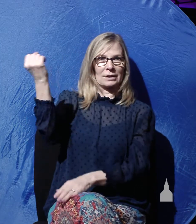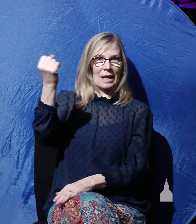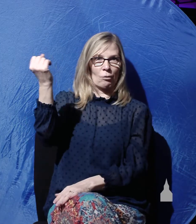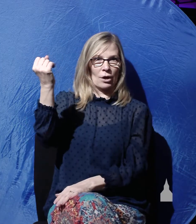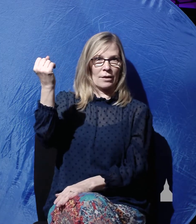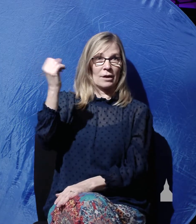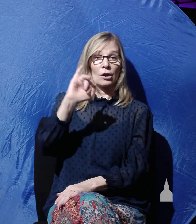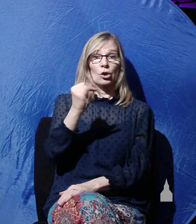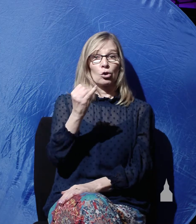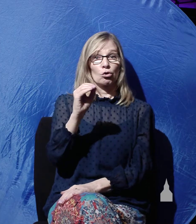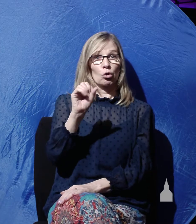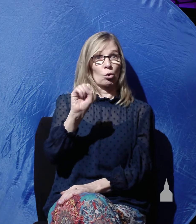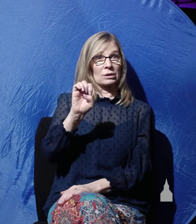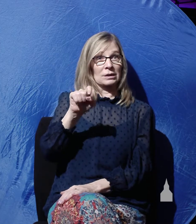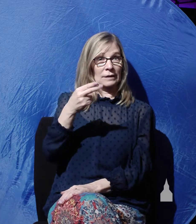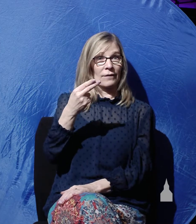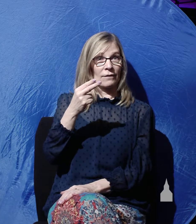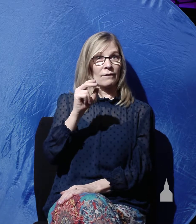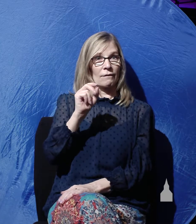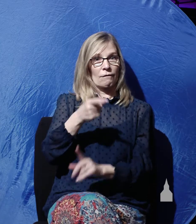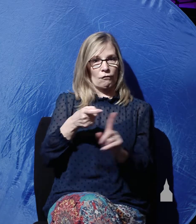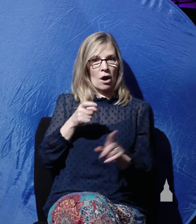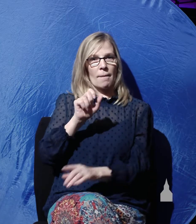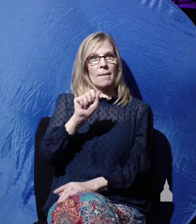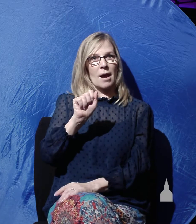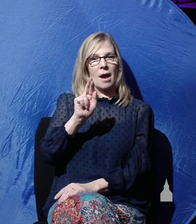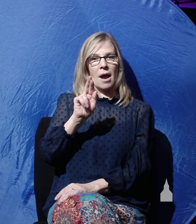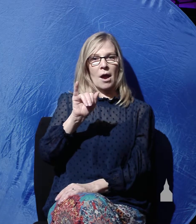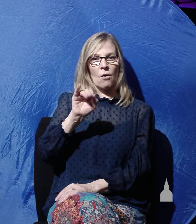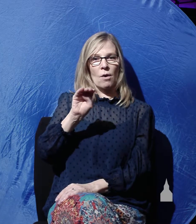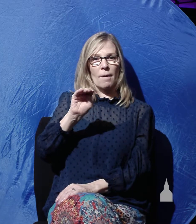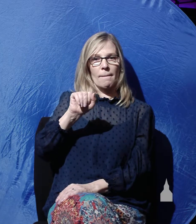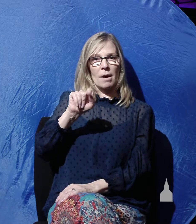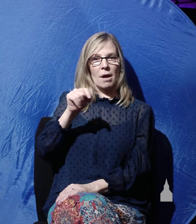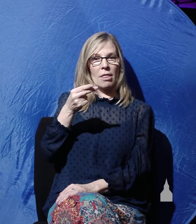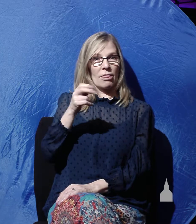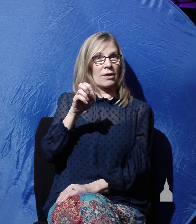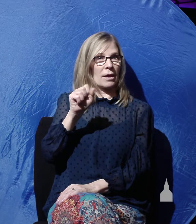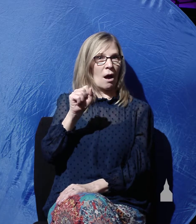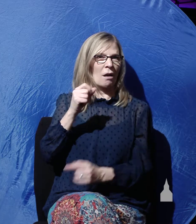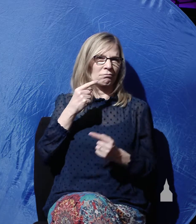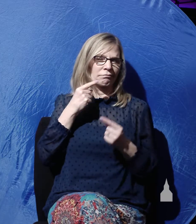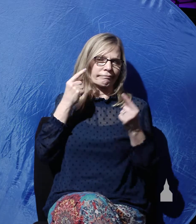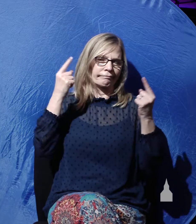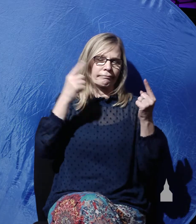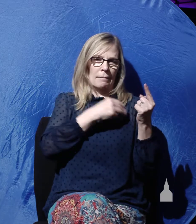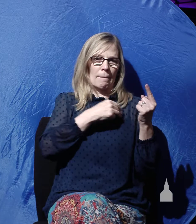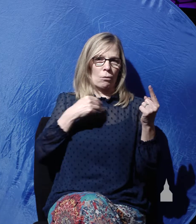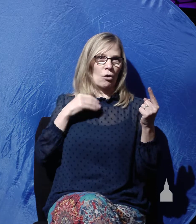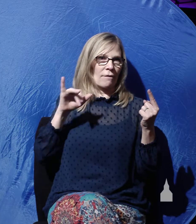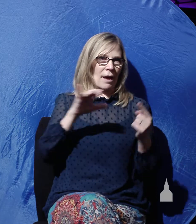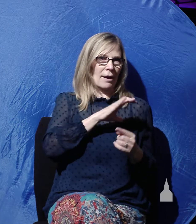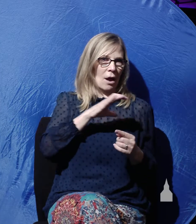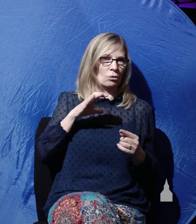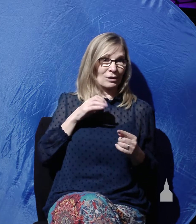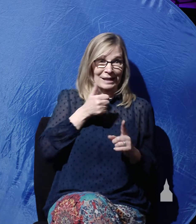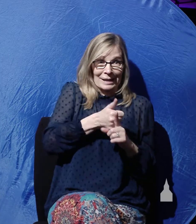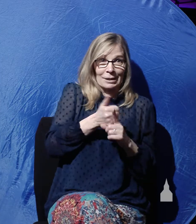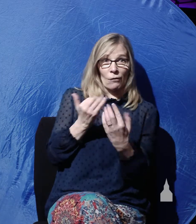Joseph of Arimathea came, a prominent member of the council who himself was waiting for the kingdom of God, and he gathered up